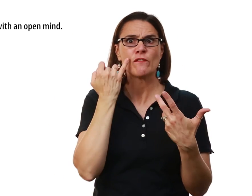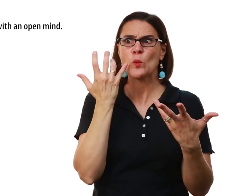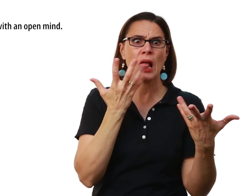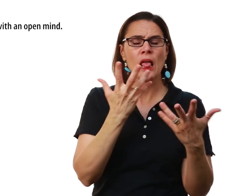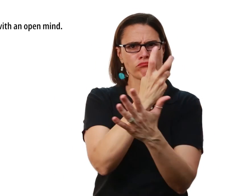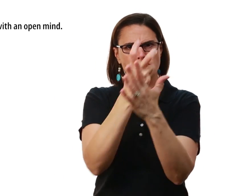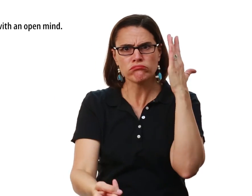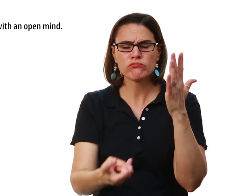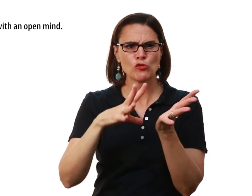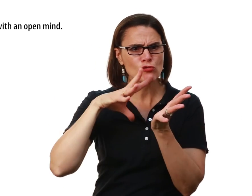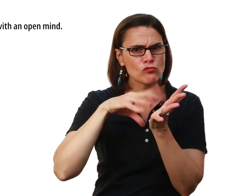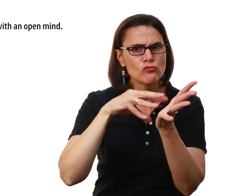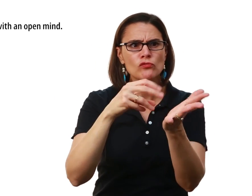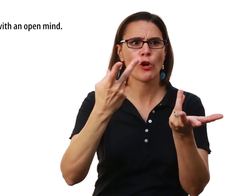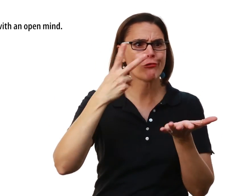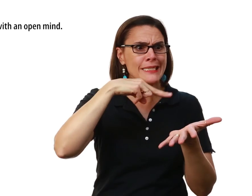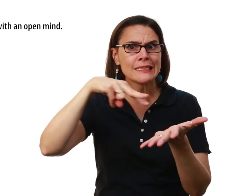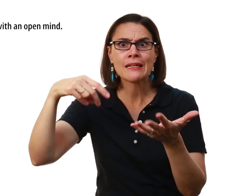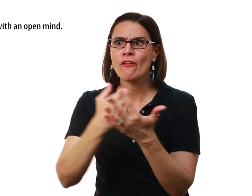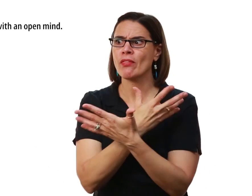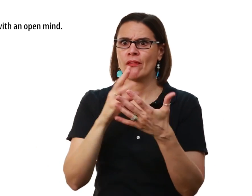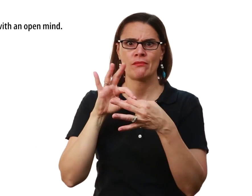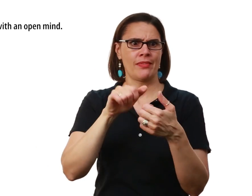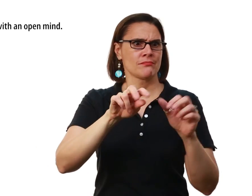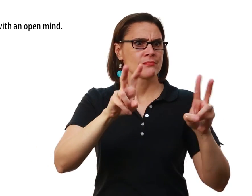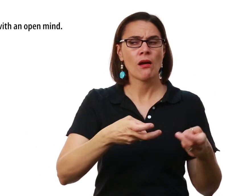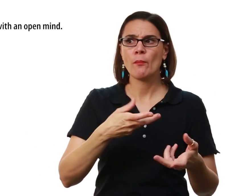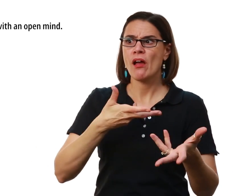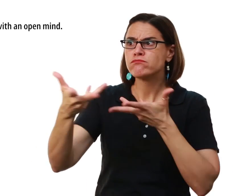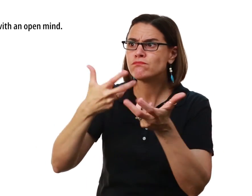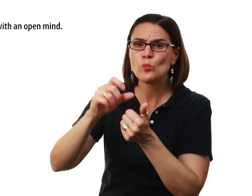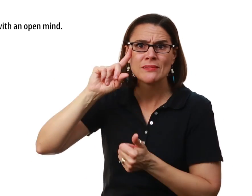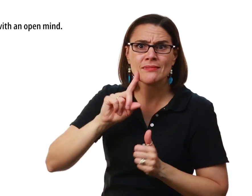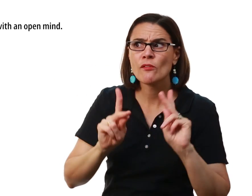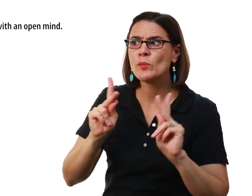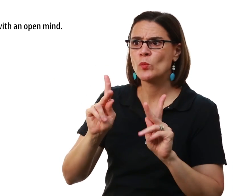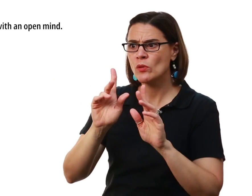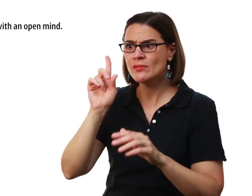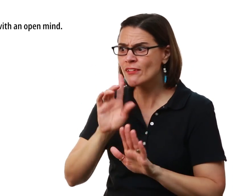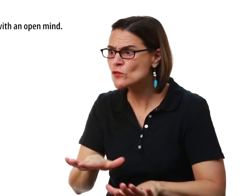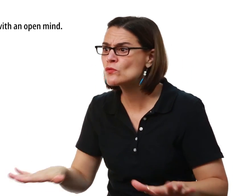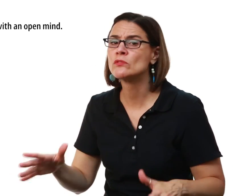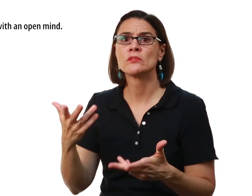If you're wondering What you should do Immerse yourself In reading And learning About the topic Conversing with other deaf people And deaf children